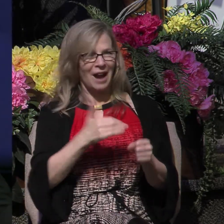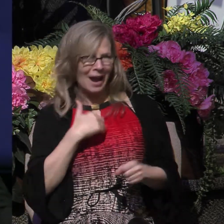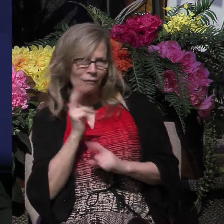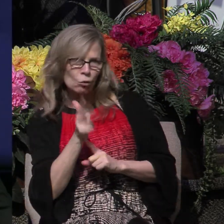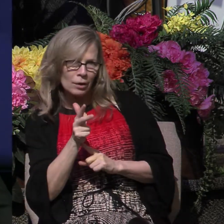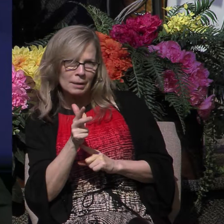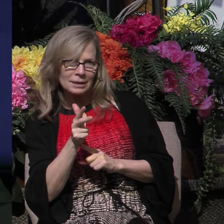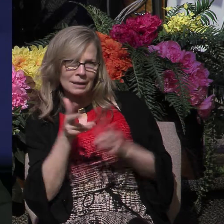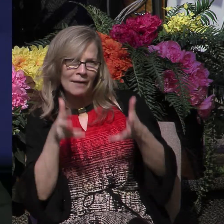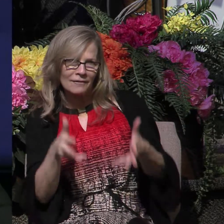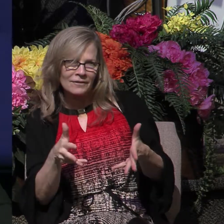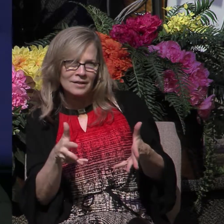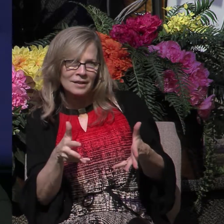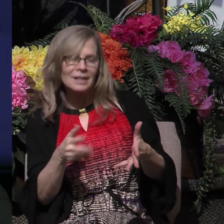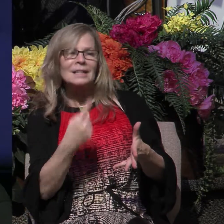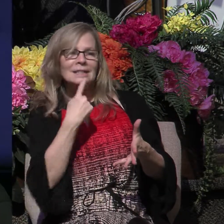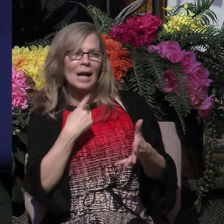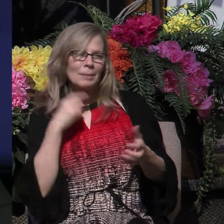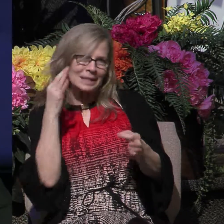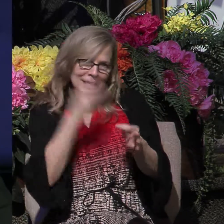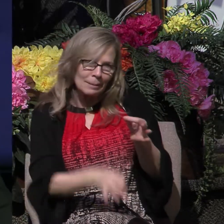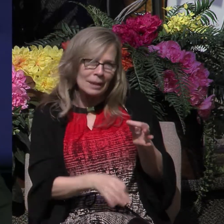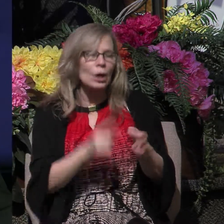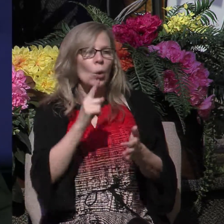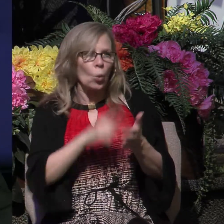minutes to live. Tell me what I must do.